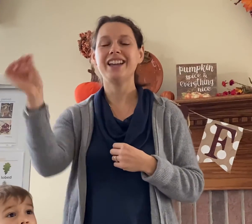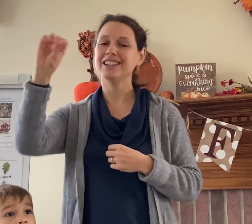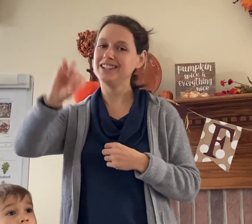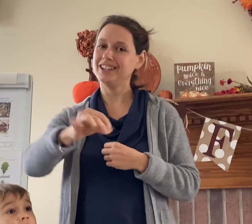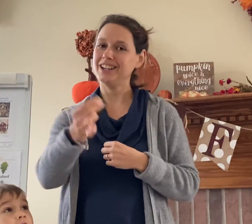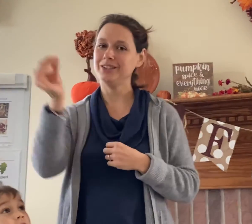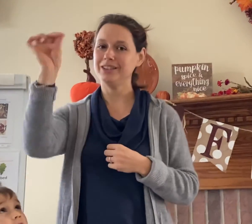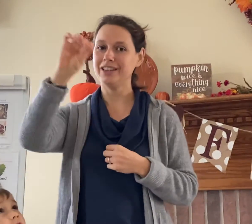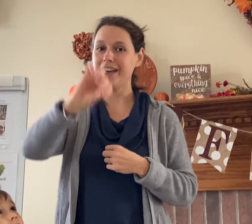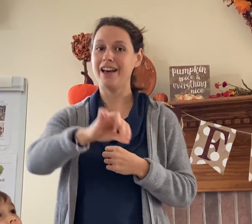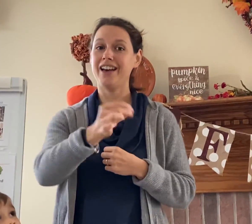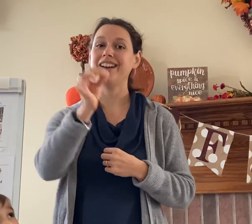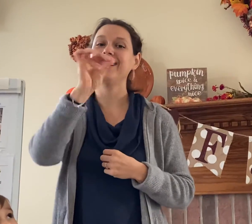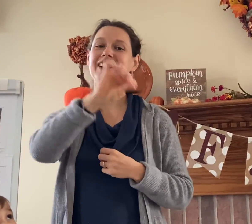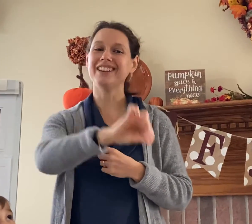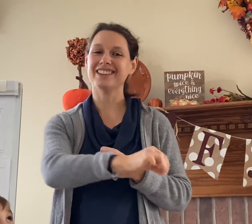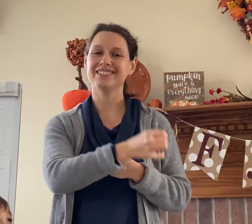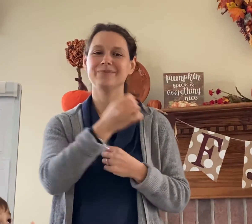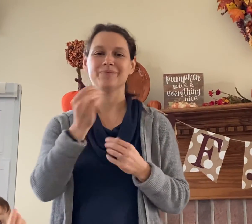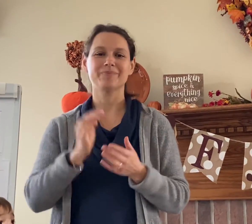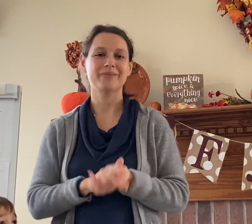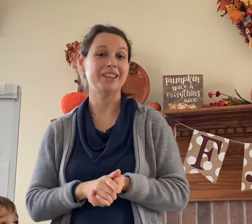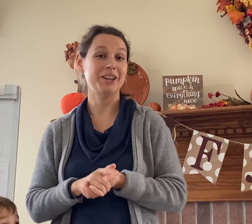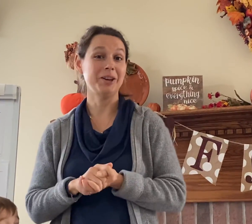needle like there you go